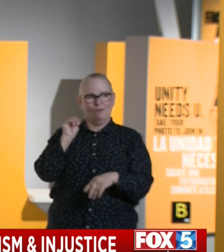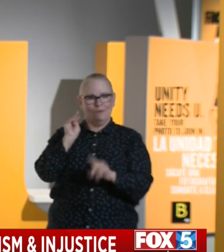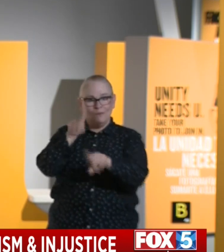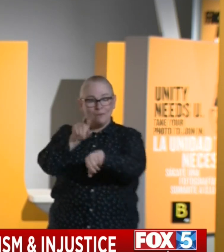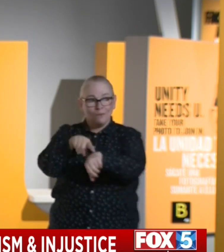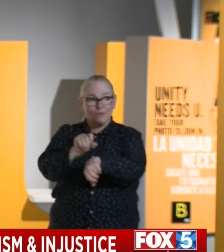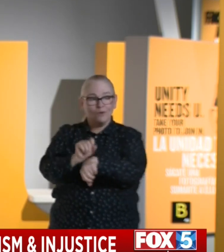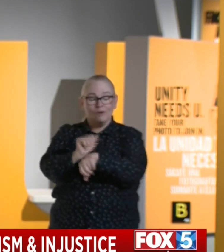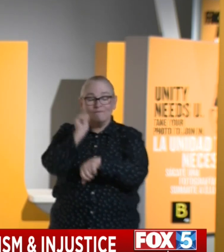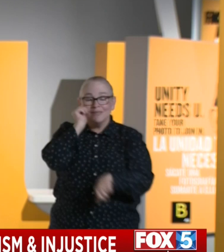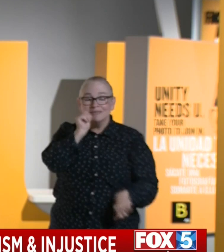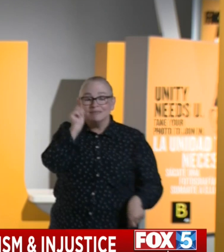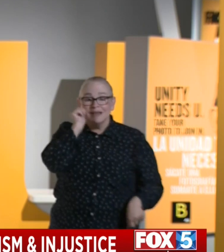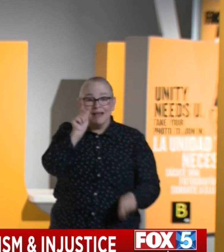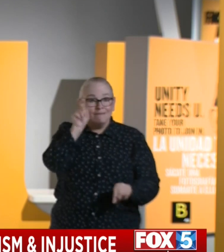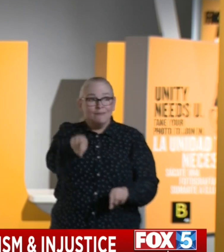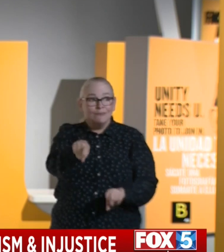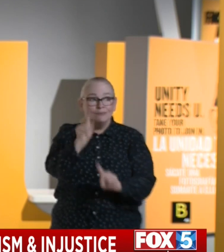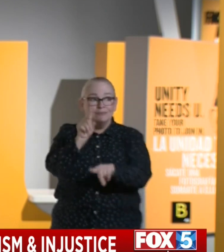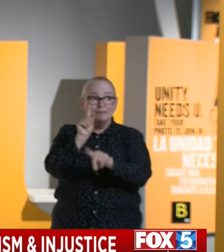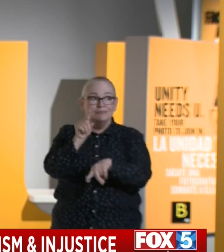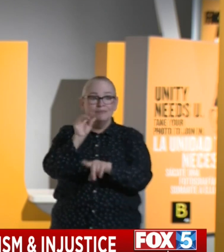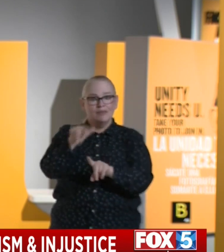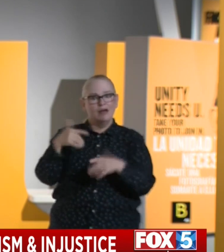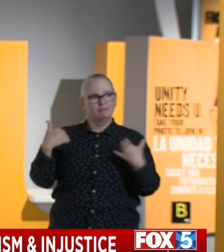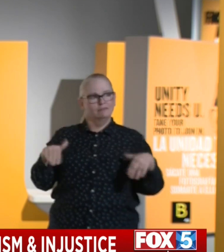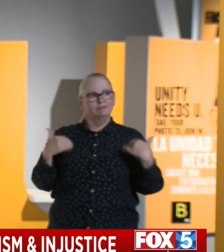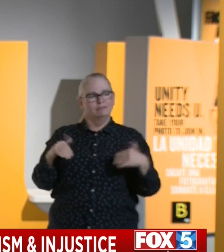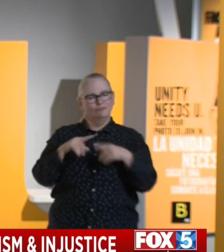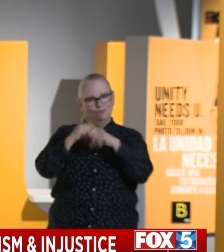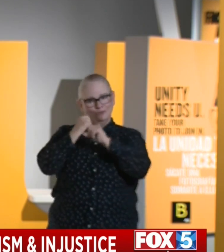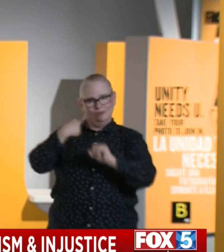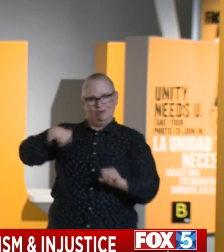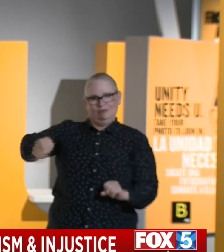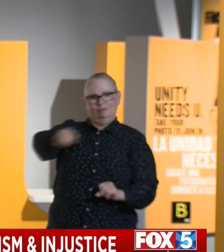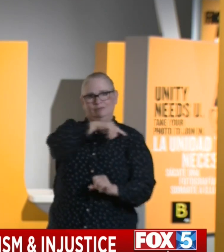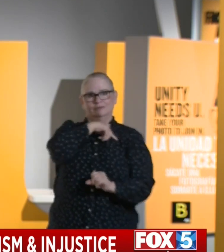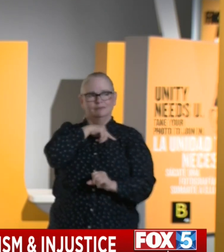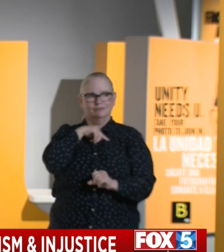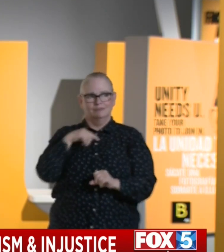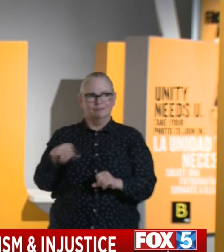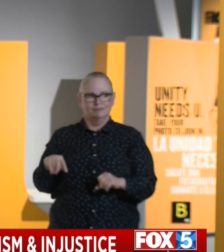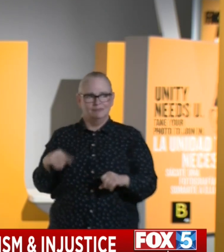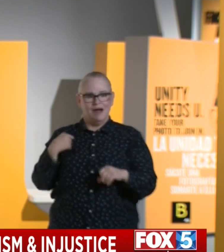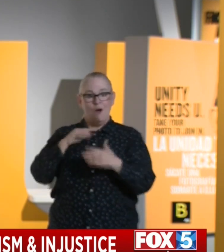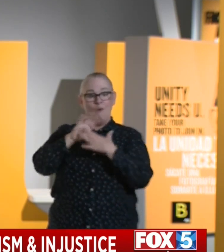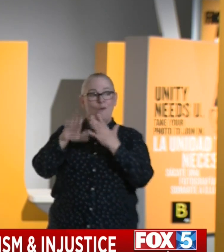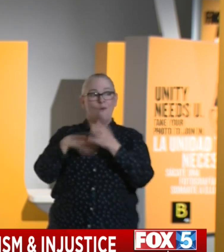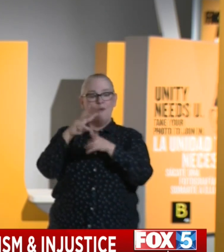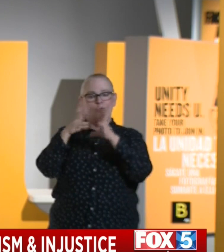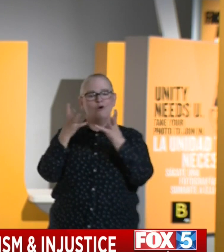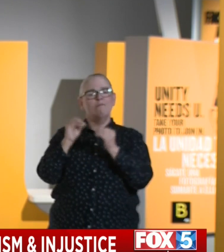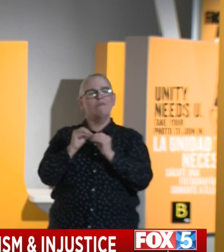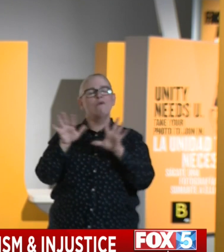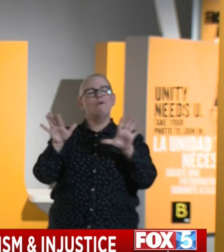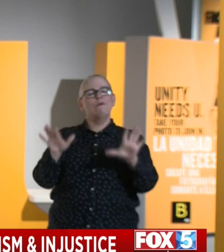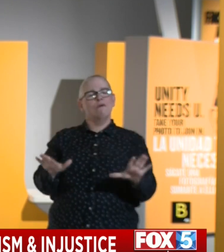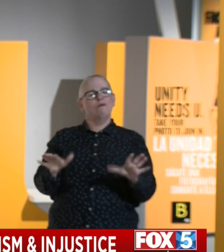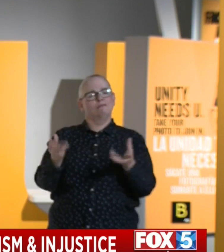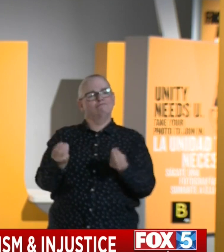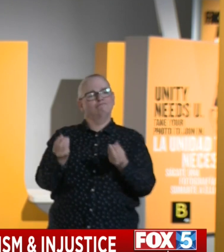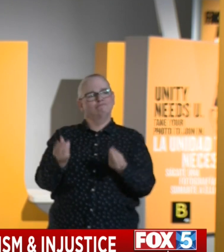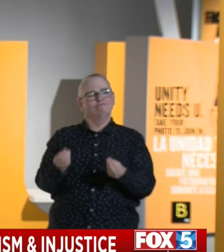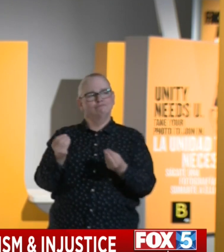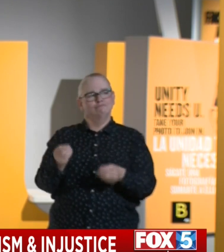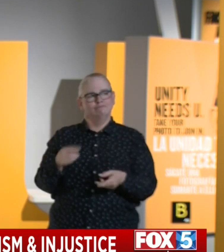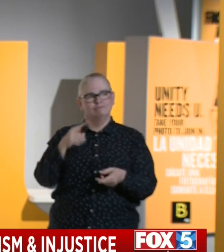to this collective cause of making more gentle the life of our world. And there is horrified by what is happening